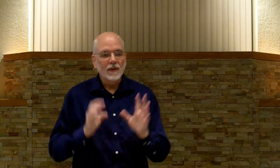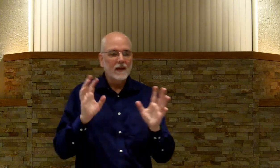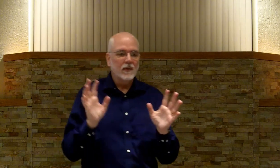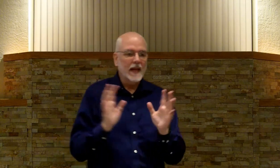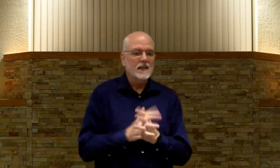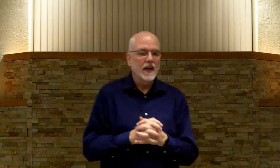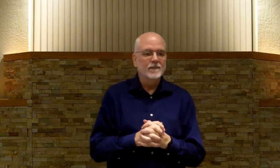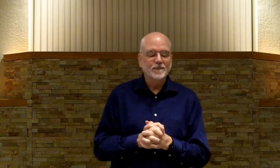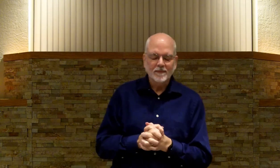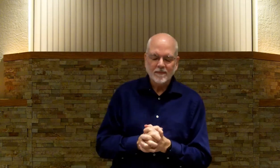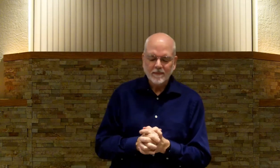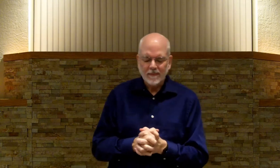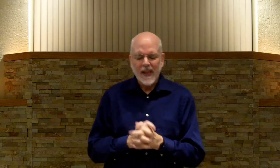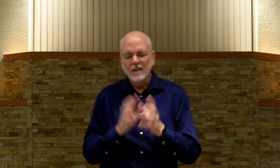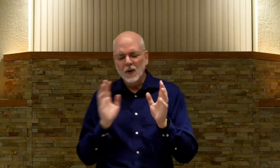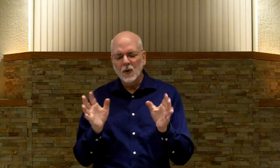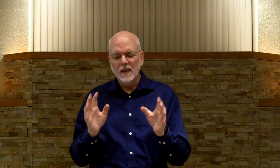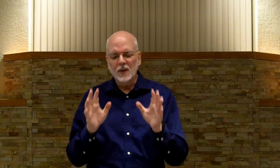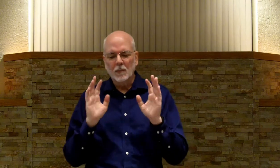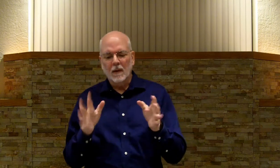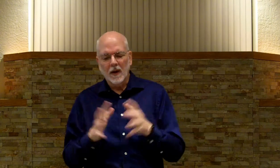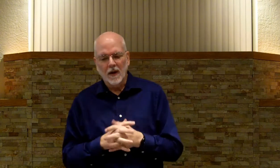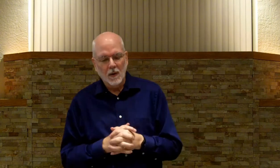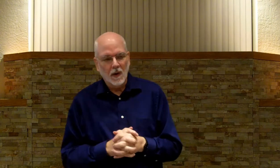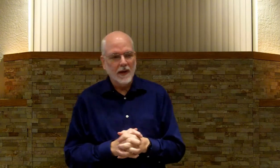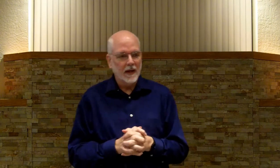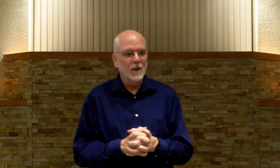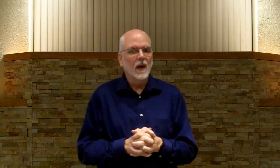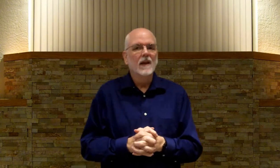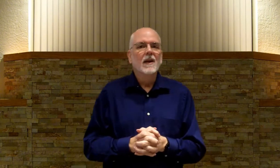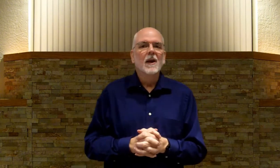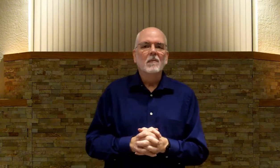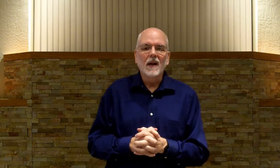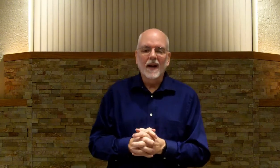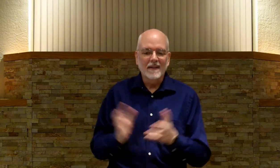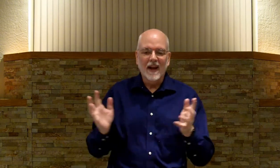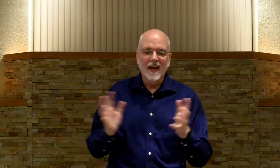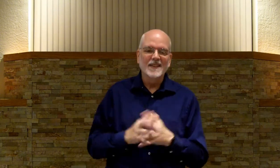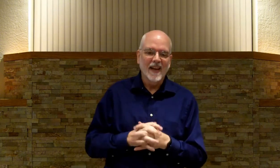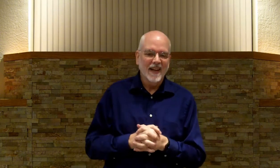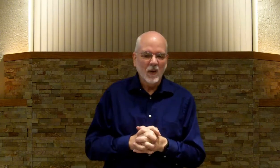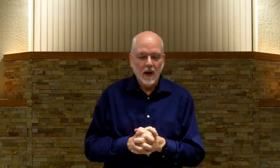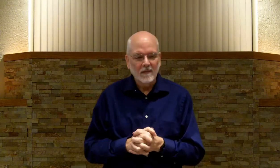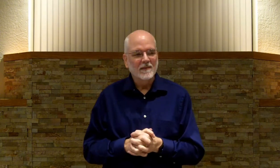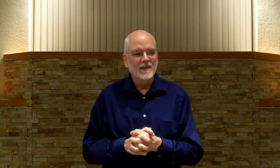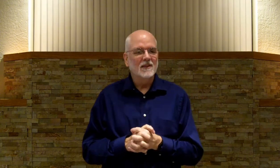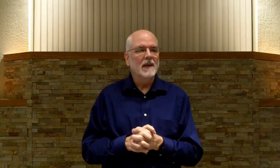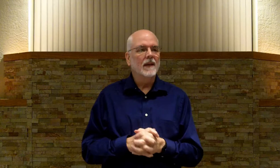with that said, and if you're doing this, you probably already know all that anyway. But, I've got to say it anyway. It's me.